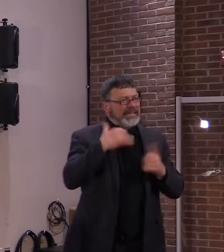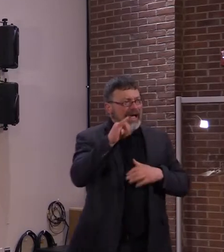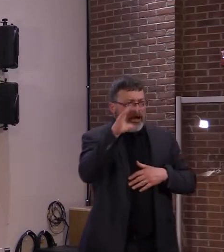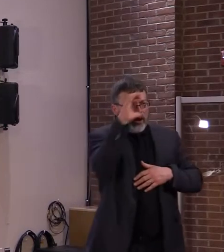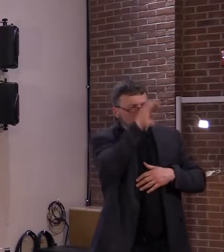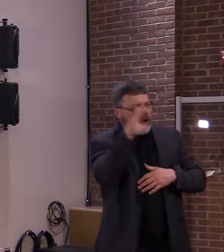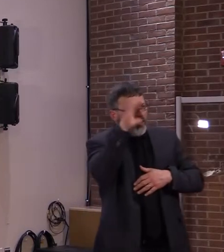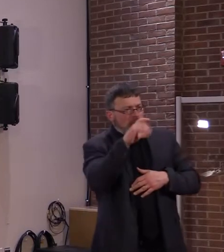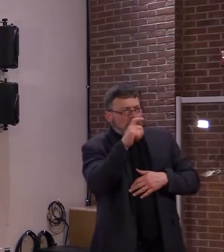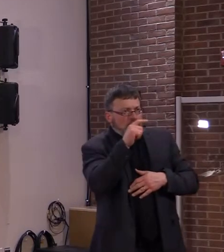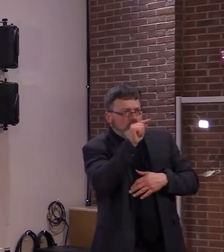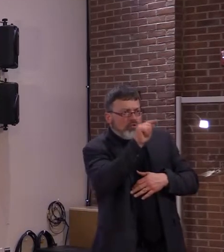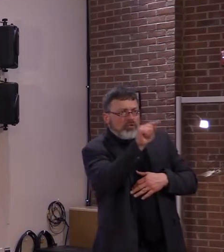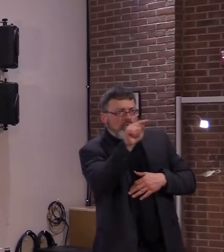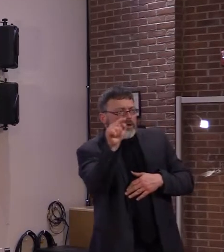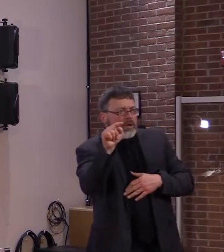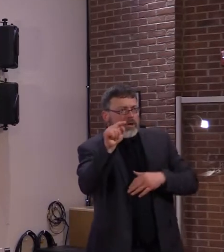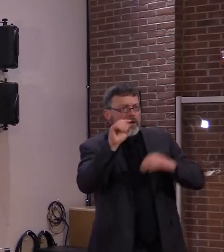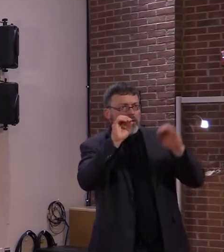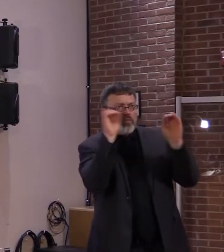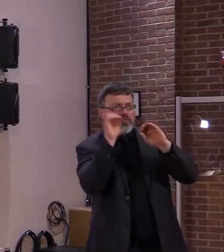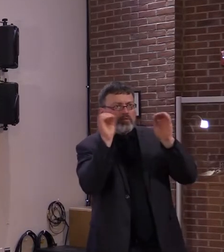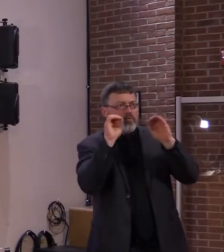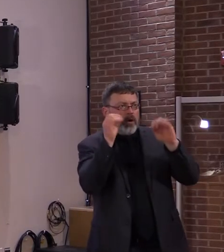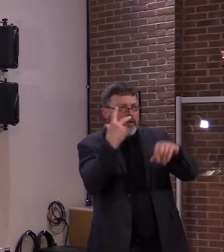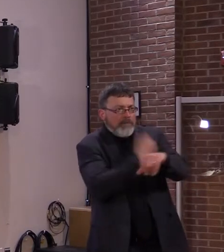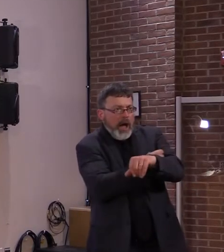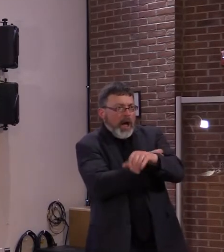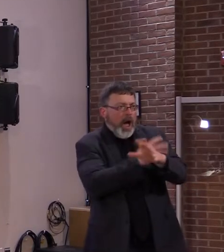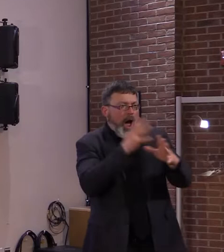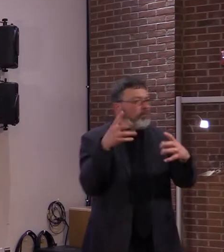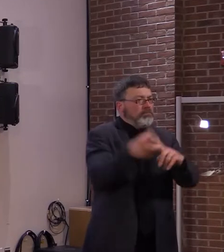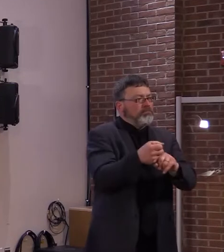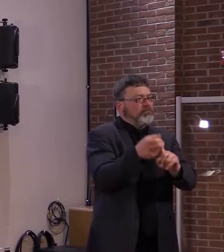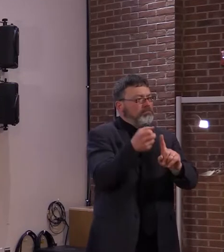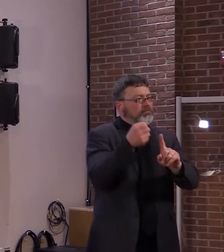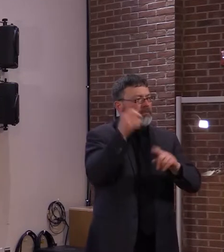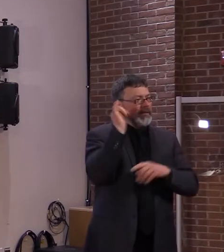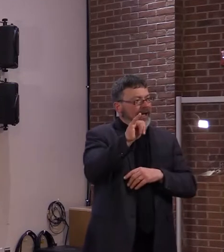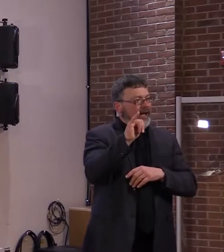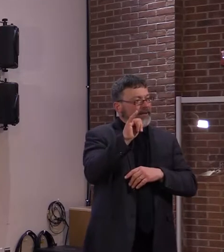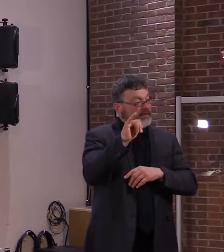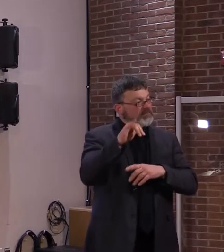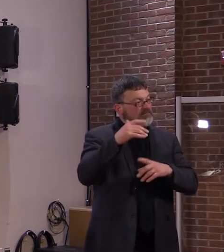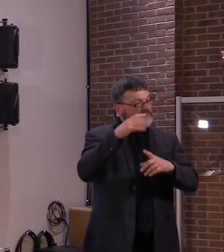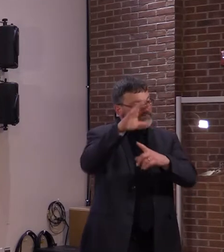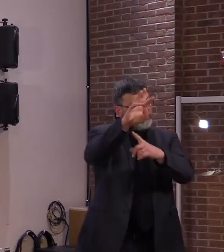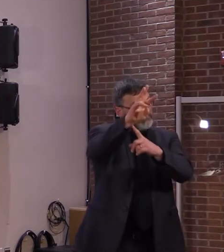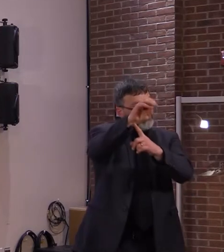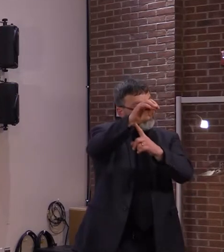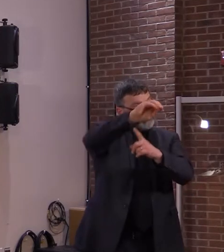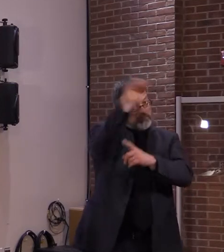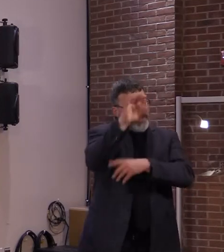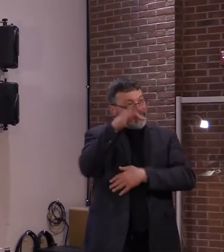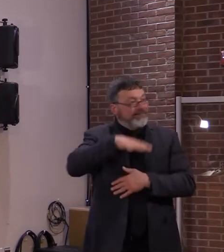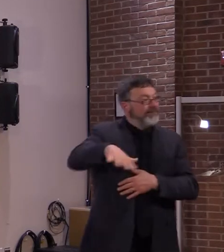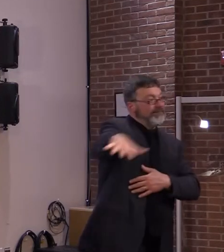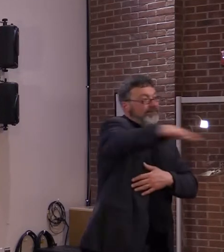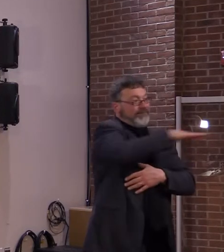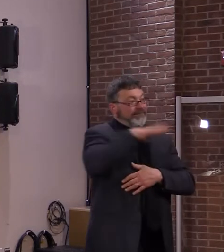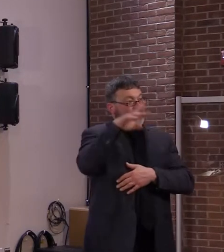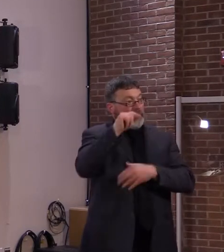We're now at about 60% of Vermonters with at least a dose of the vaccine, and more than 40% who've completed vaccination.